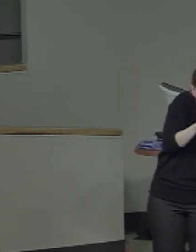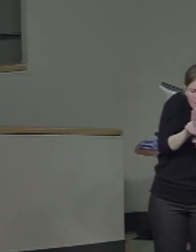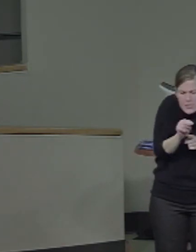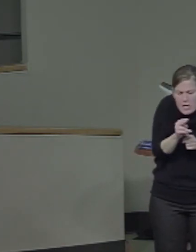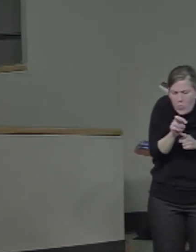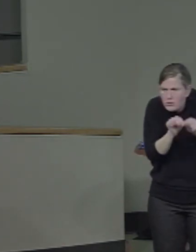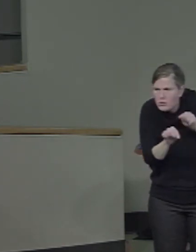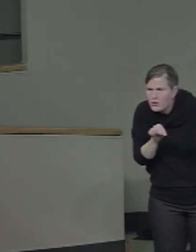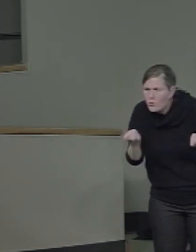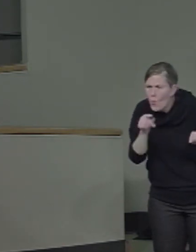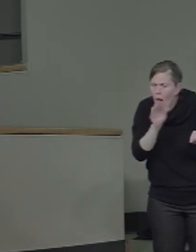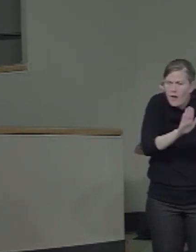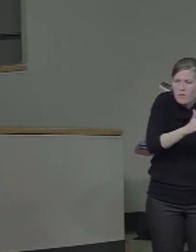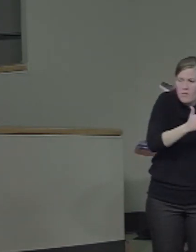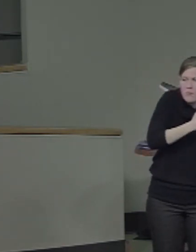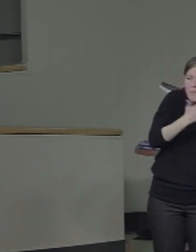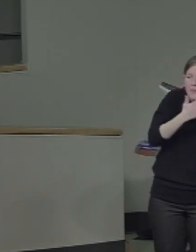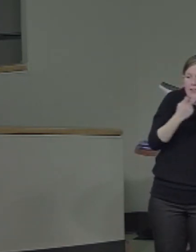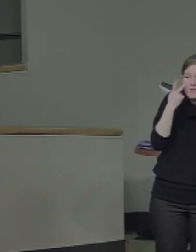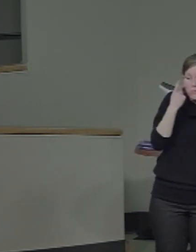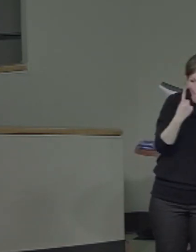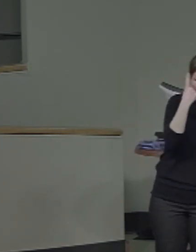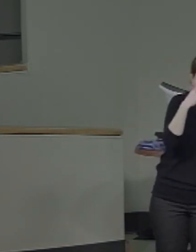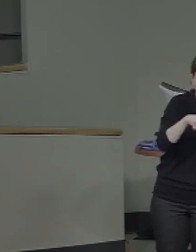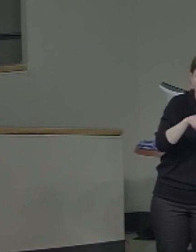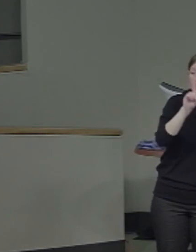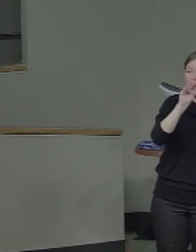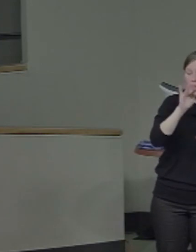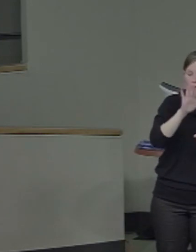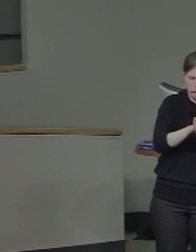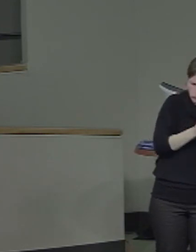And that the segregation is only kind of partial.